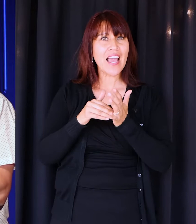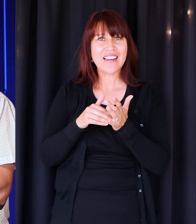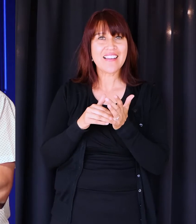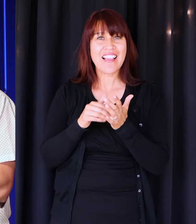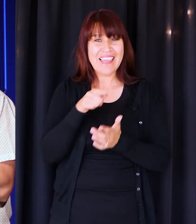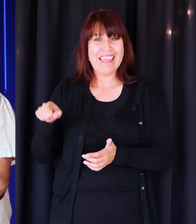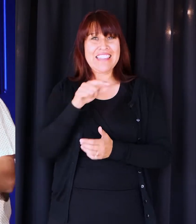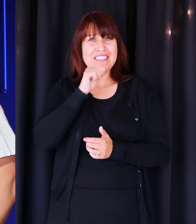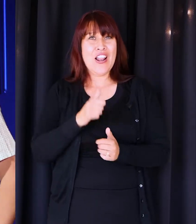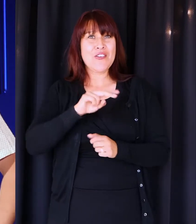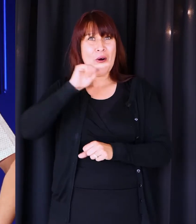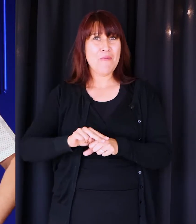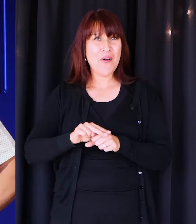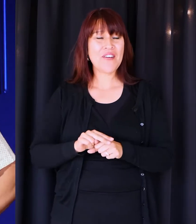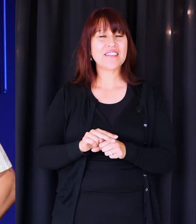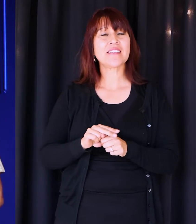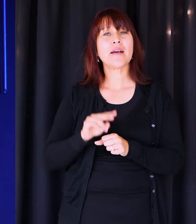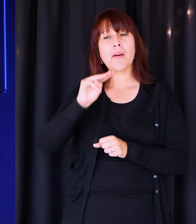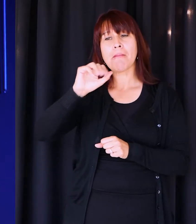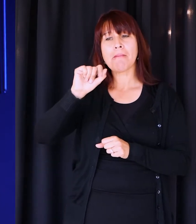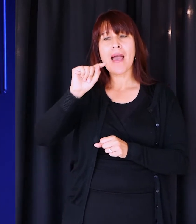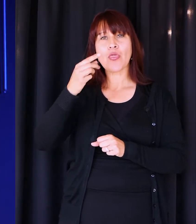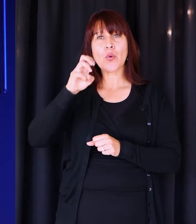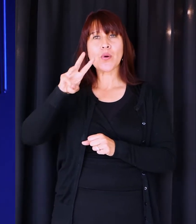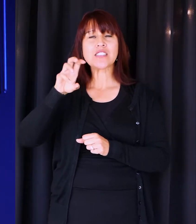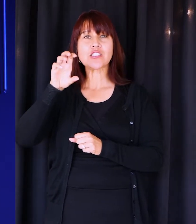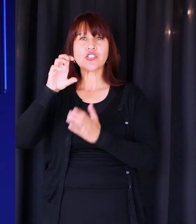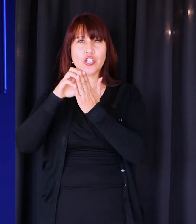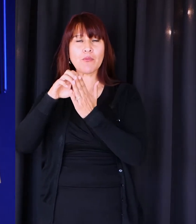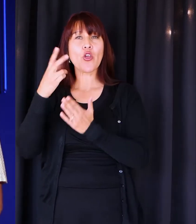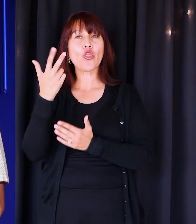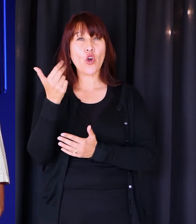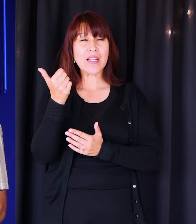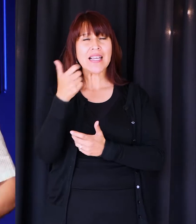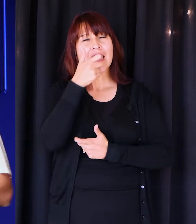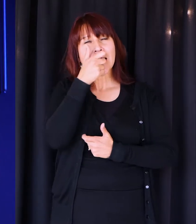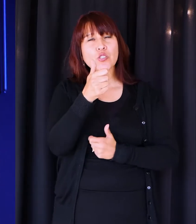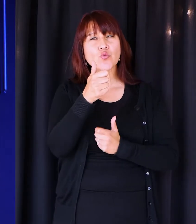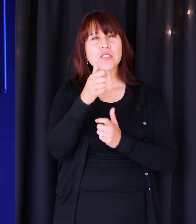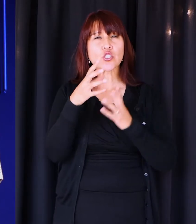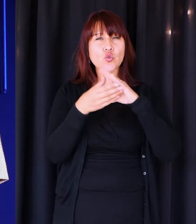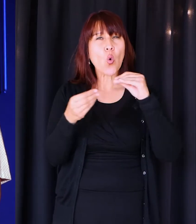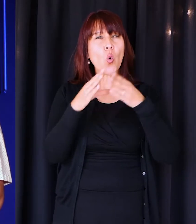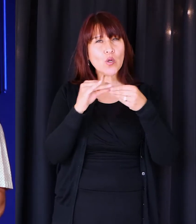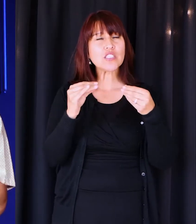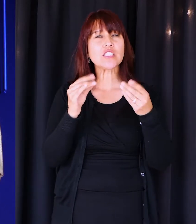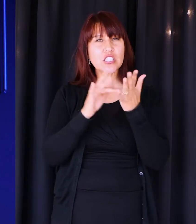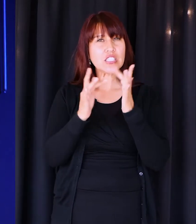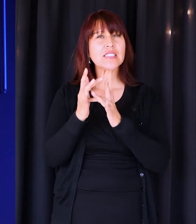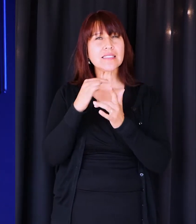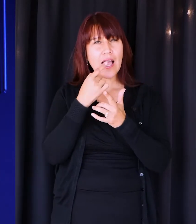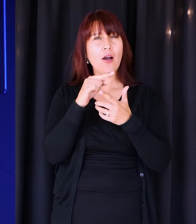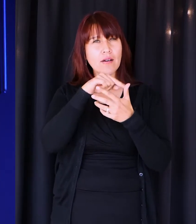normal. In Matthew chapter 13, there's an interesting set of stories that Jesus tells kind of back